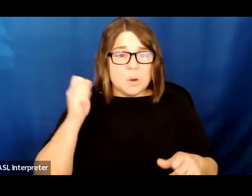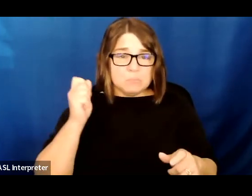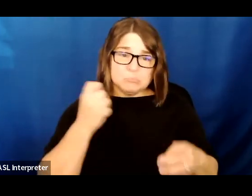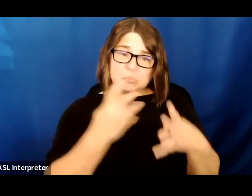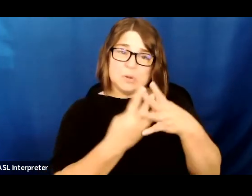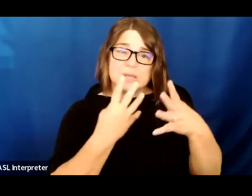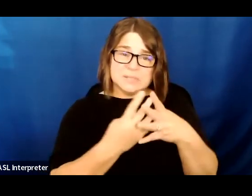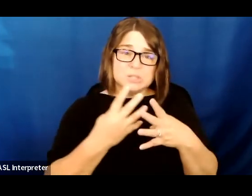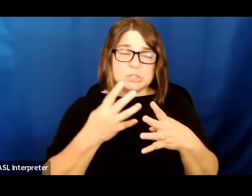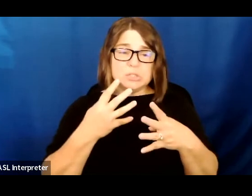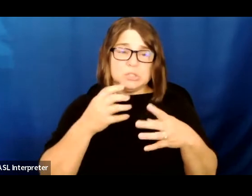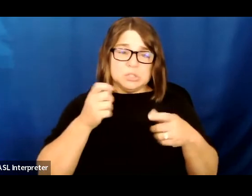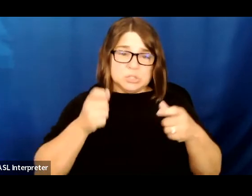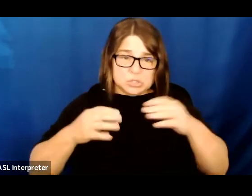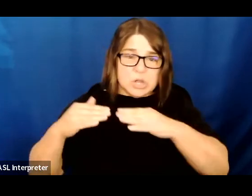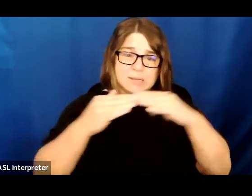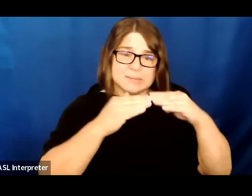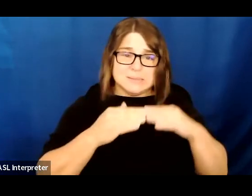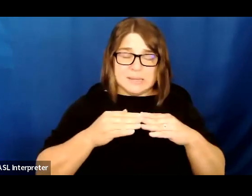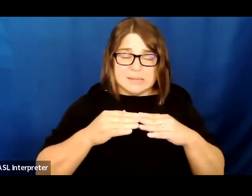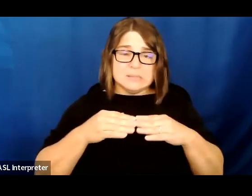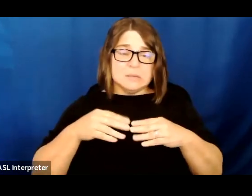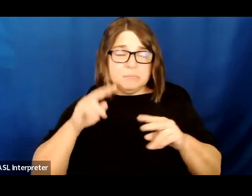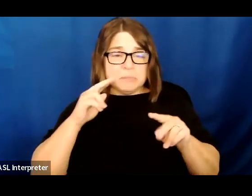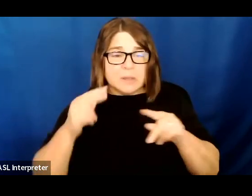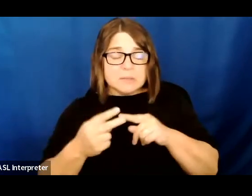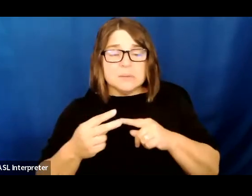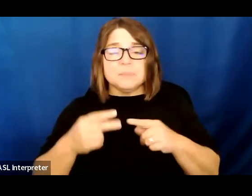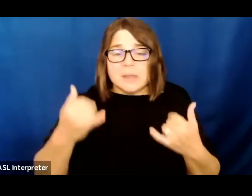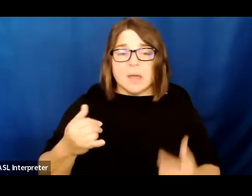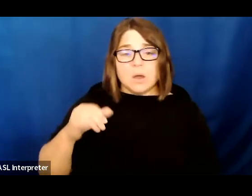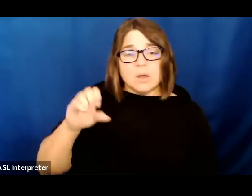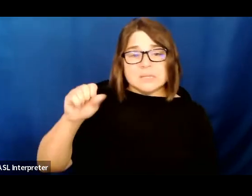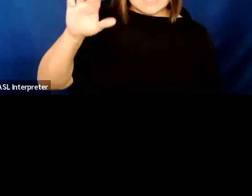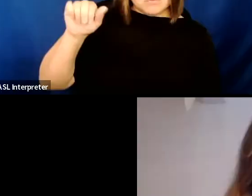Our final speaker today is Sarah Maria Gomez Lopez.